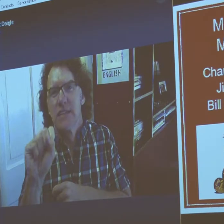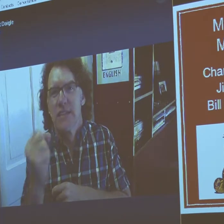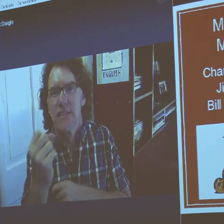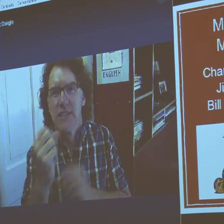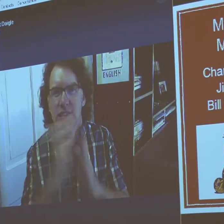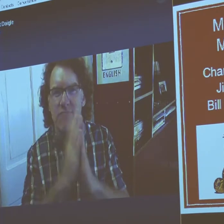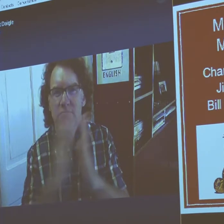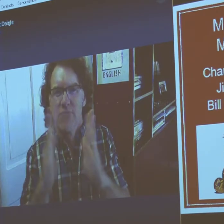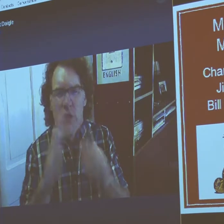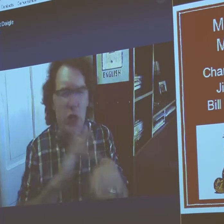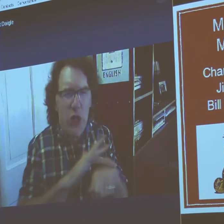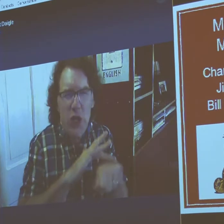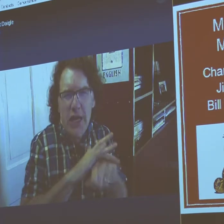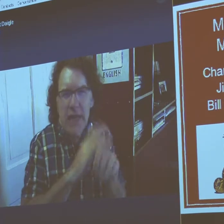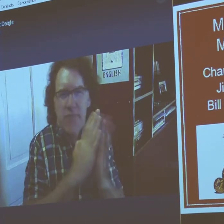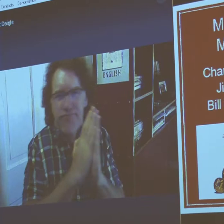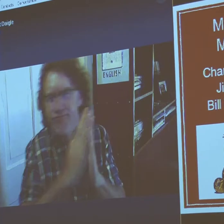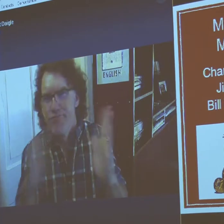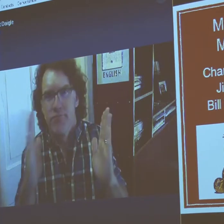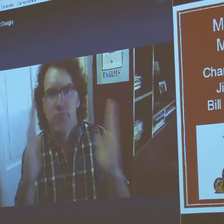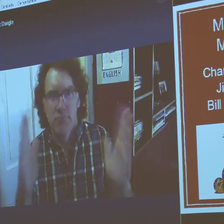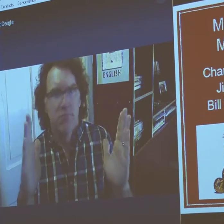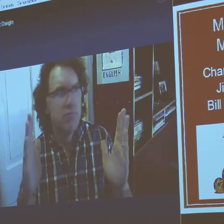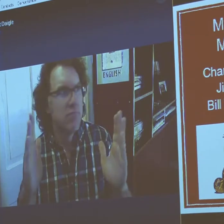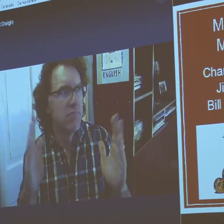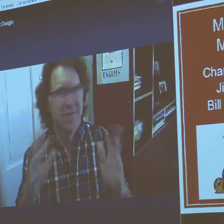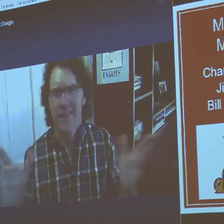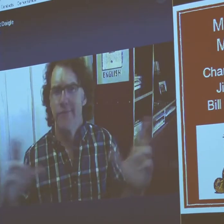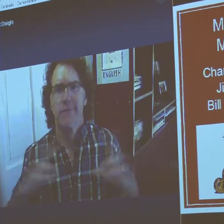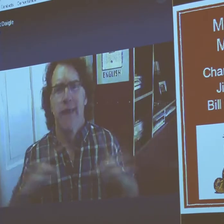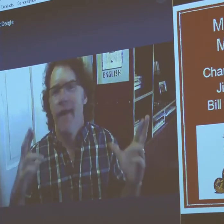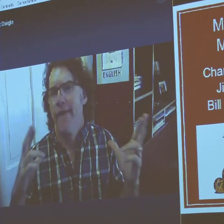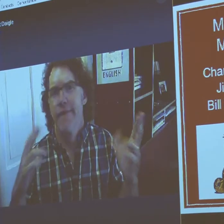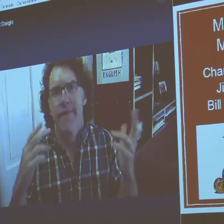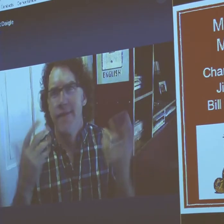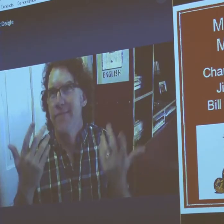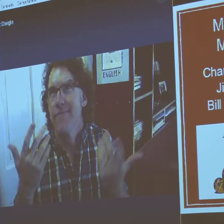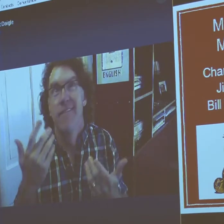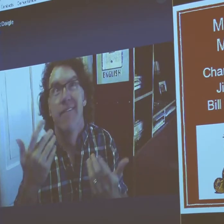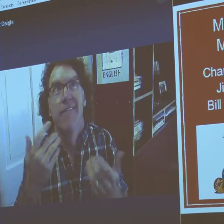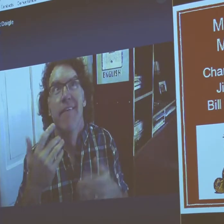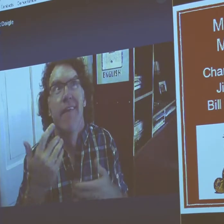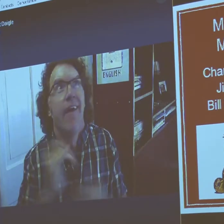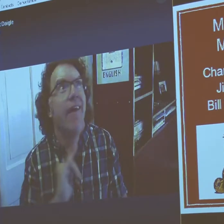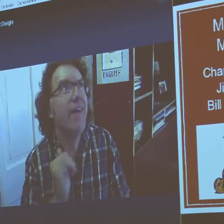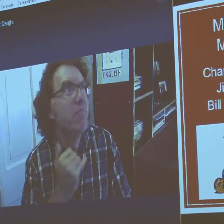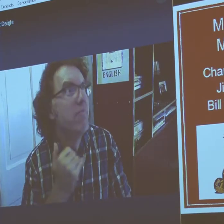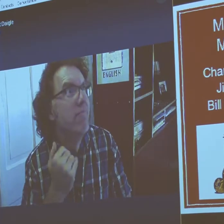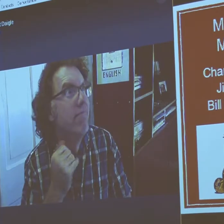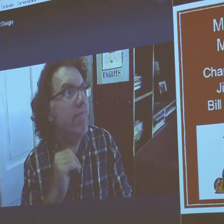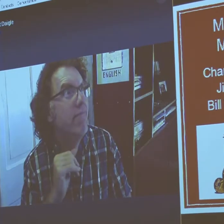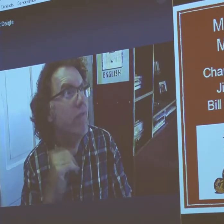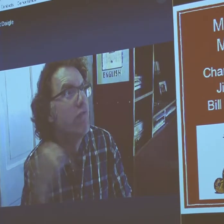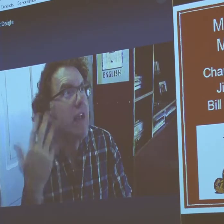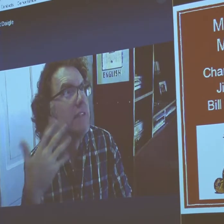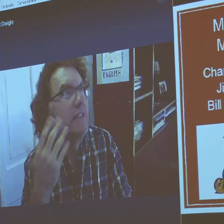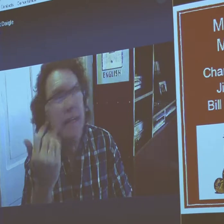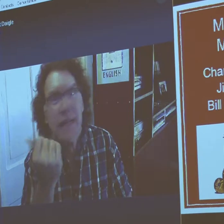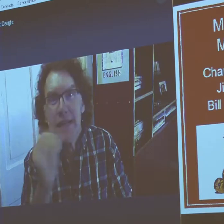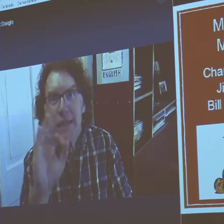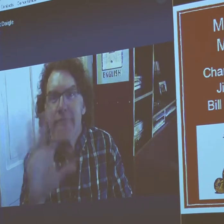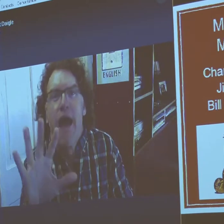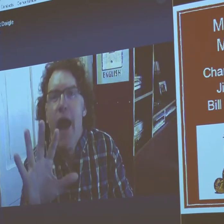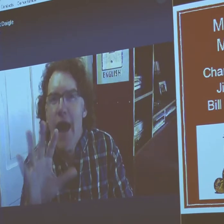in the 90s. Early 90s. And then he retired. I think he retired,